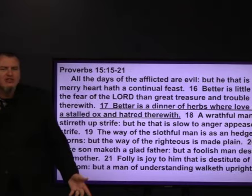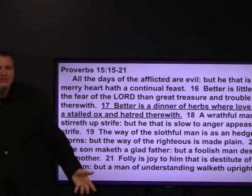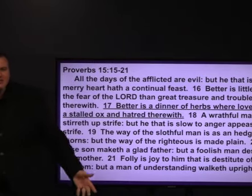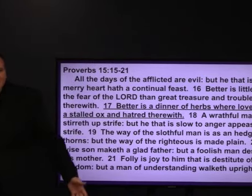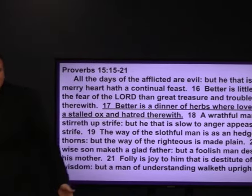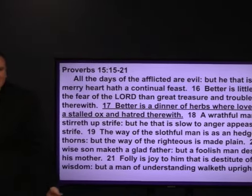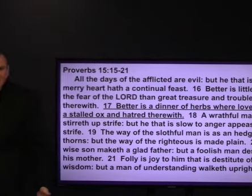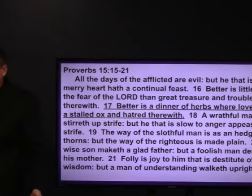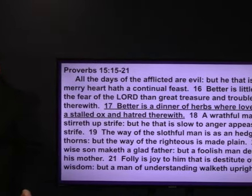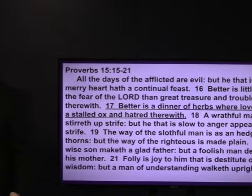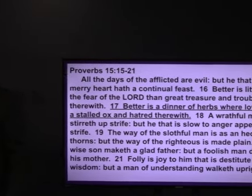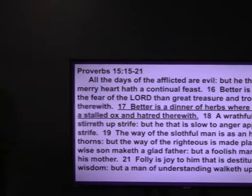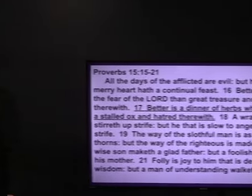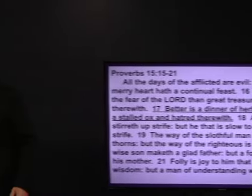vegetable sandwich